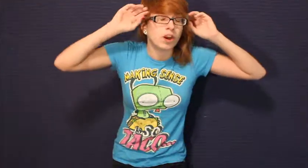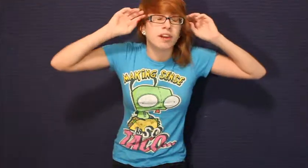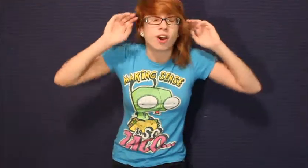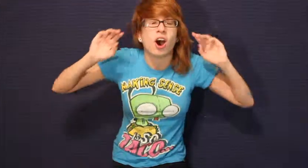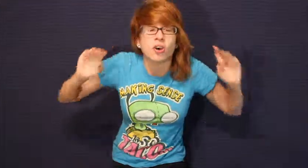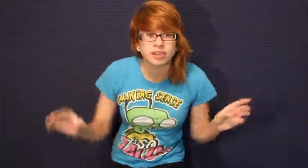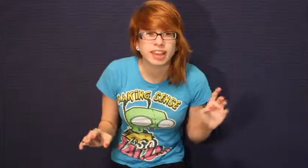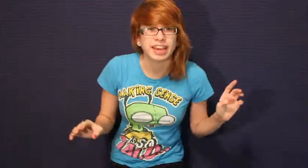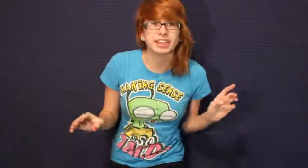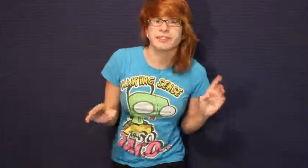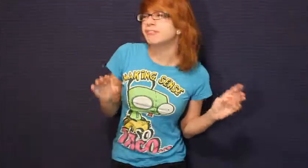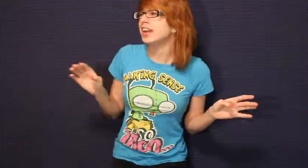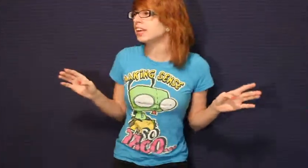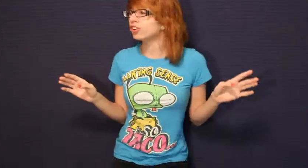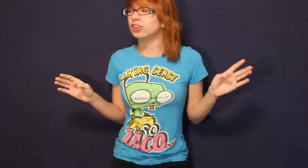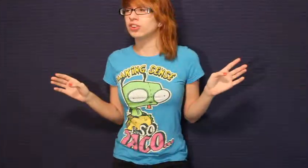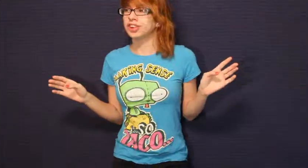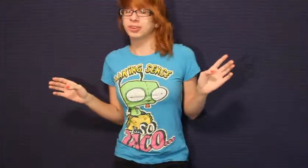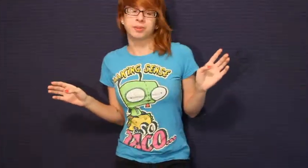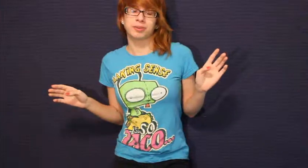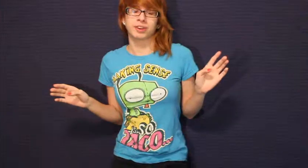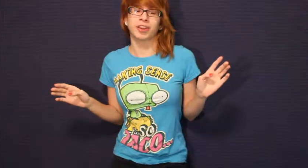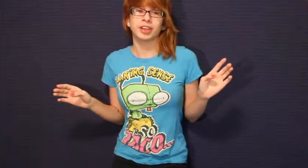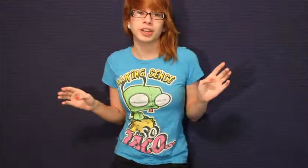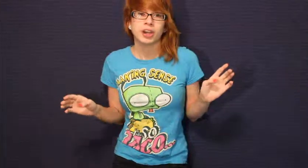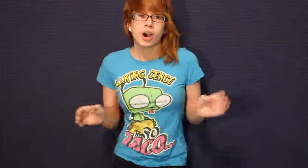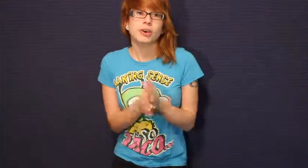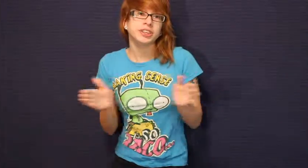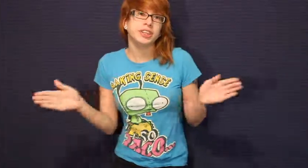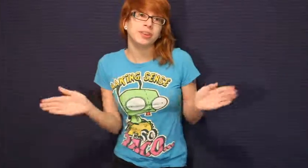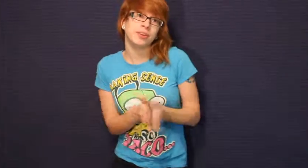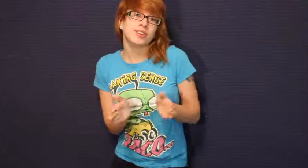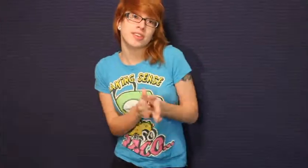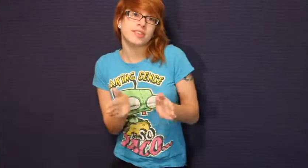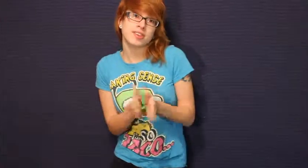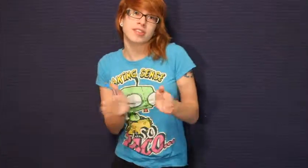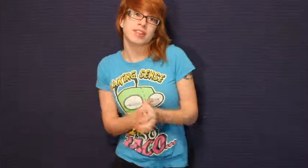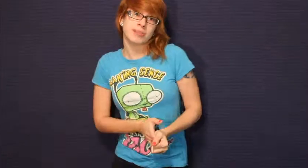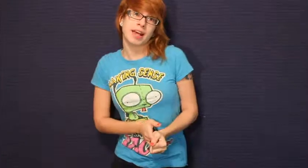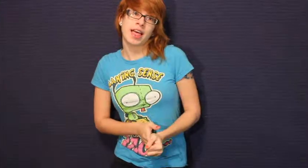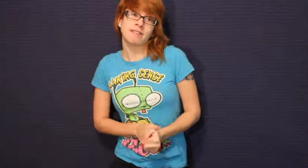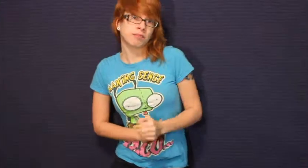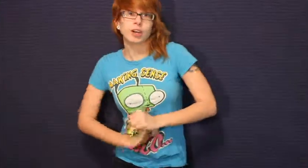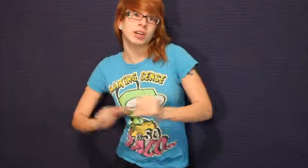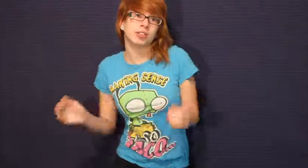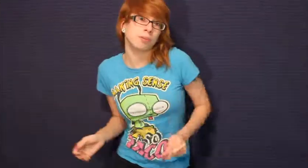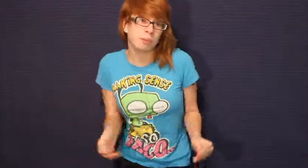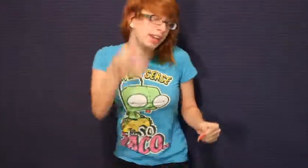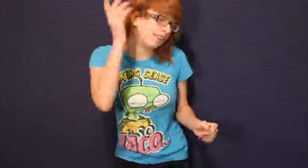I've always hated fanatical like groups that are all like oh you need to do this this this and that's my life and we're gonna throw paint